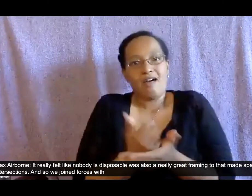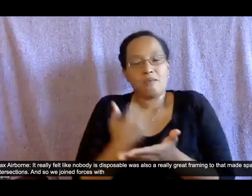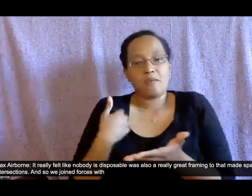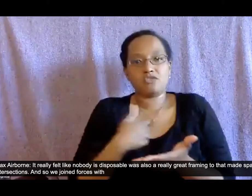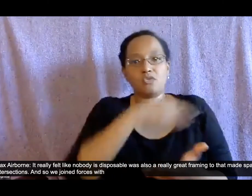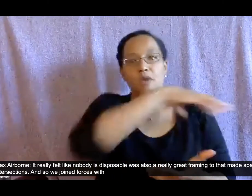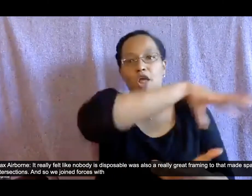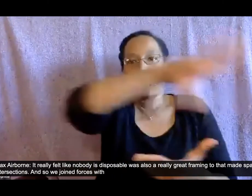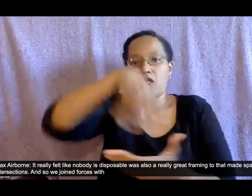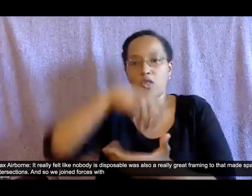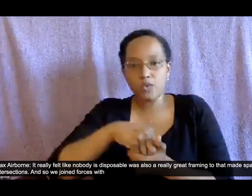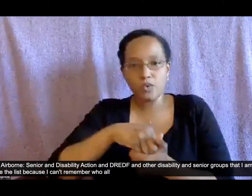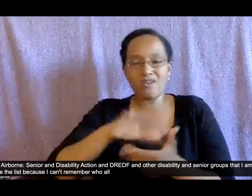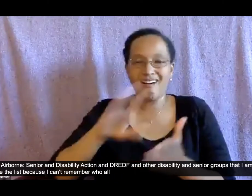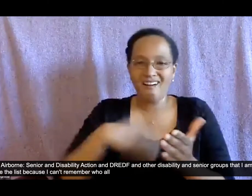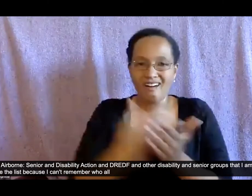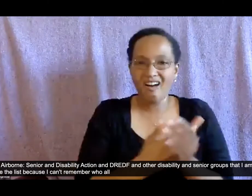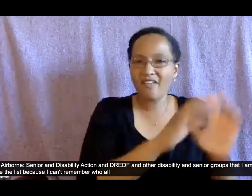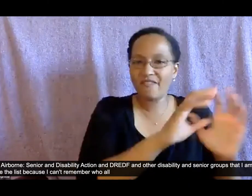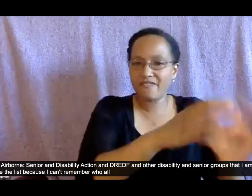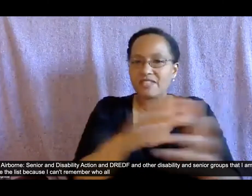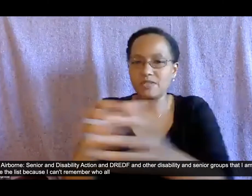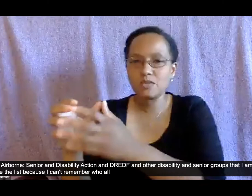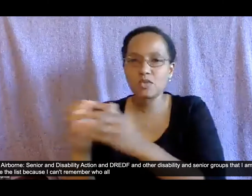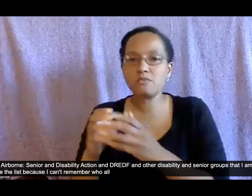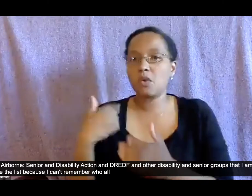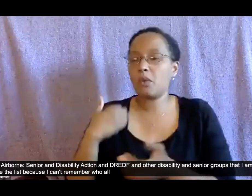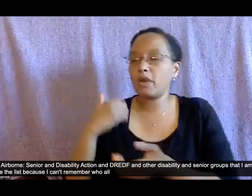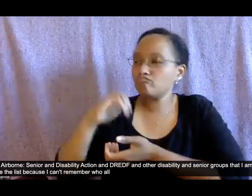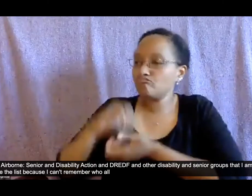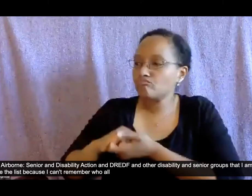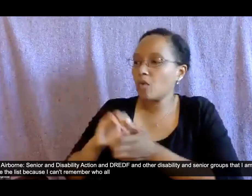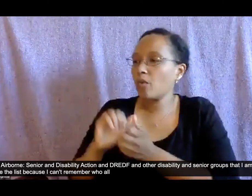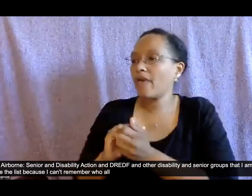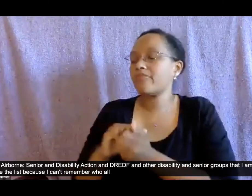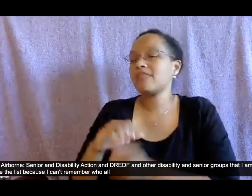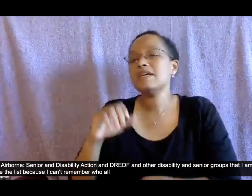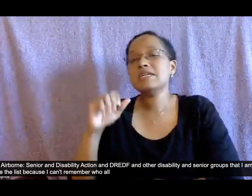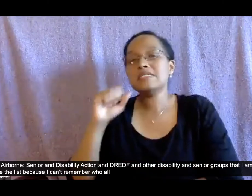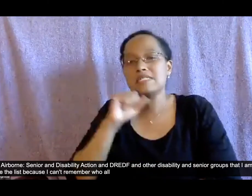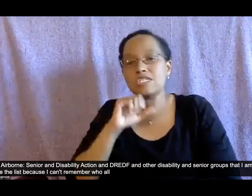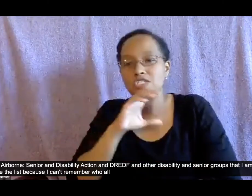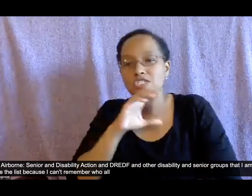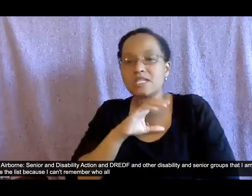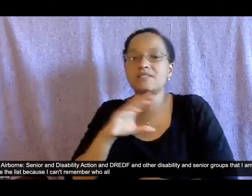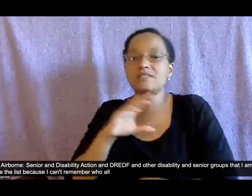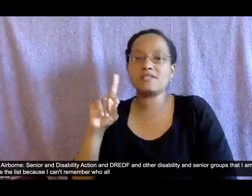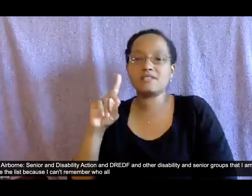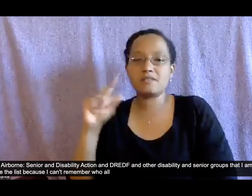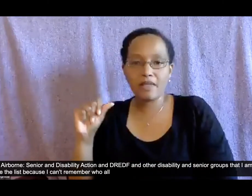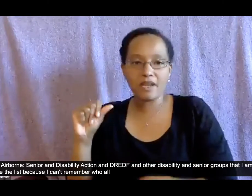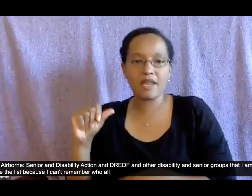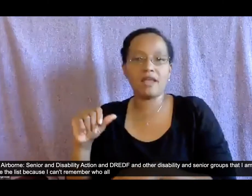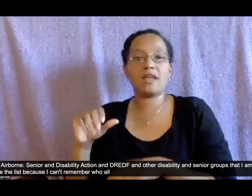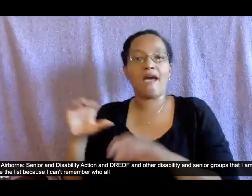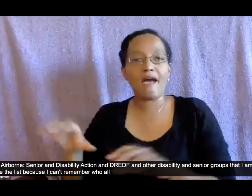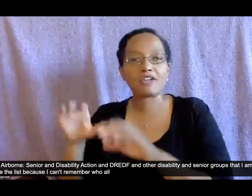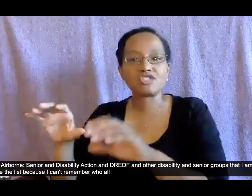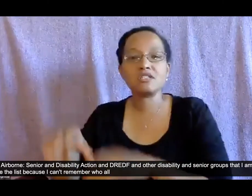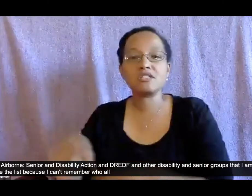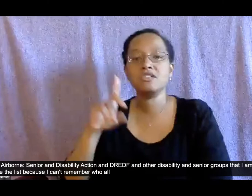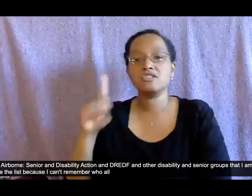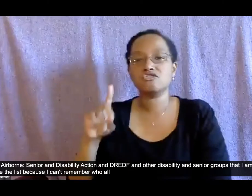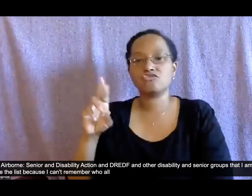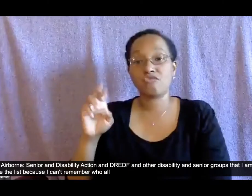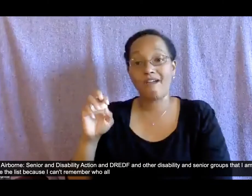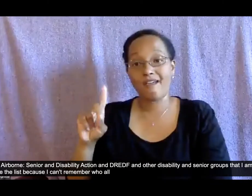we joined forces with senior and disability action and dread f and other disability and senior groups that i am sorry i did not